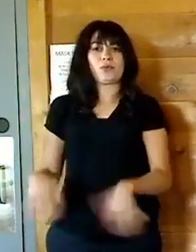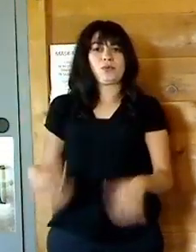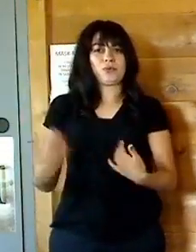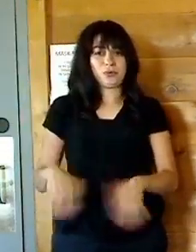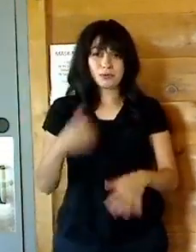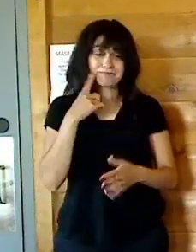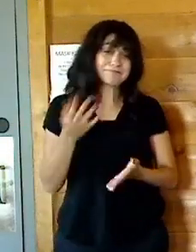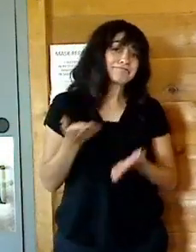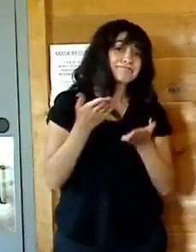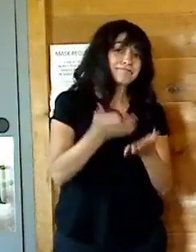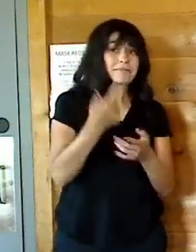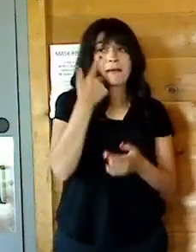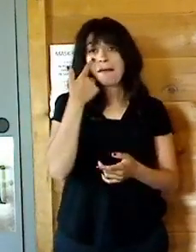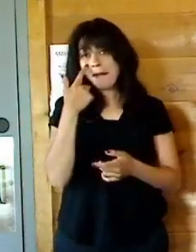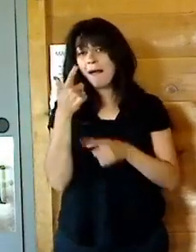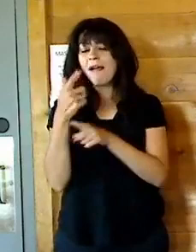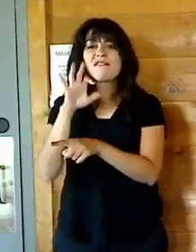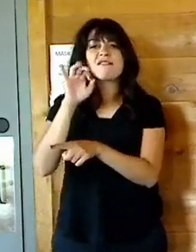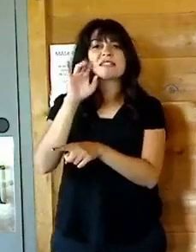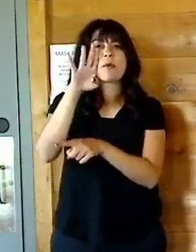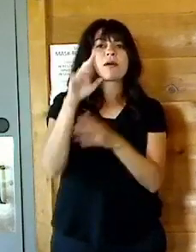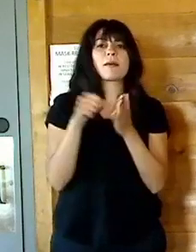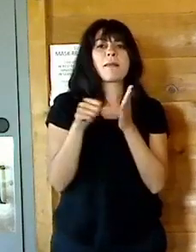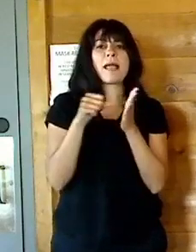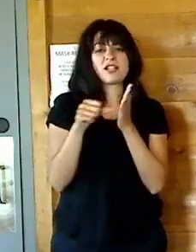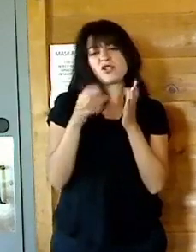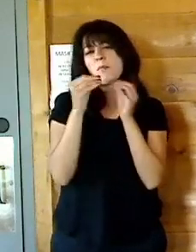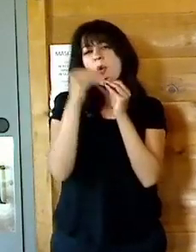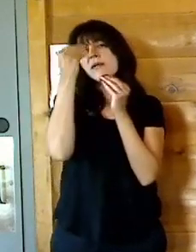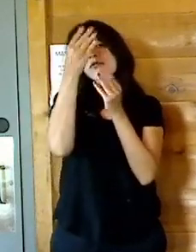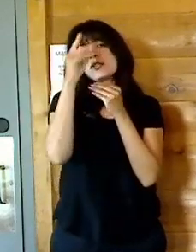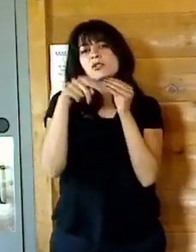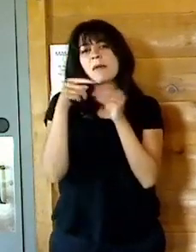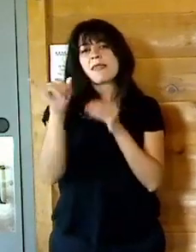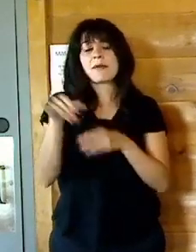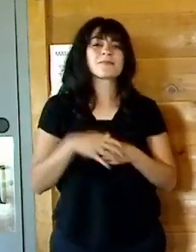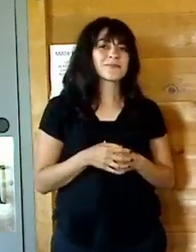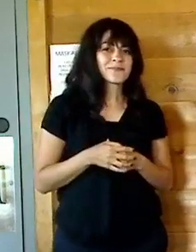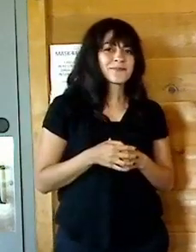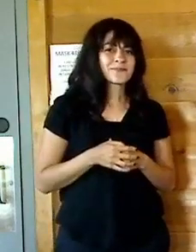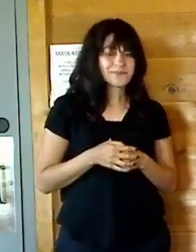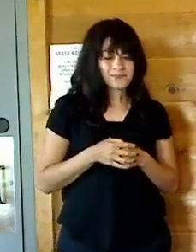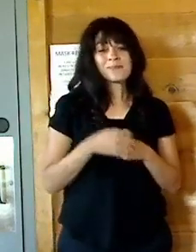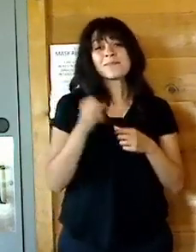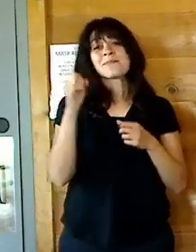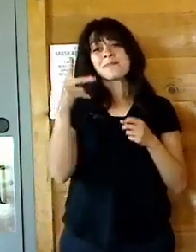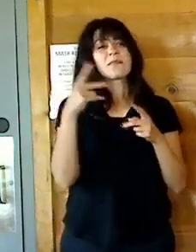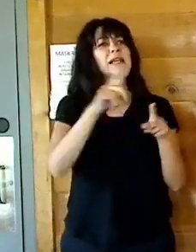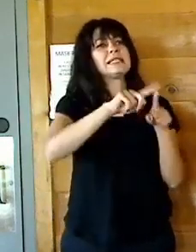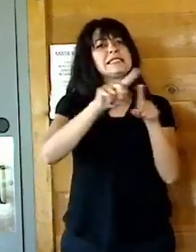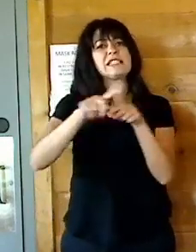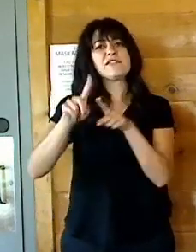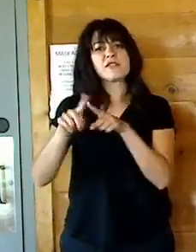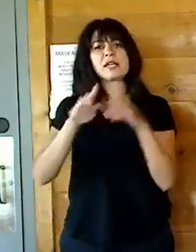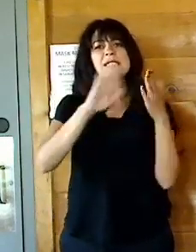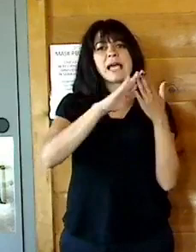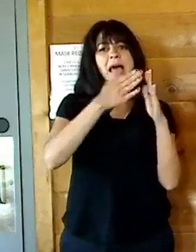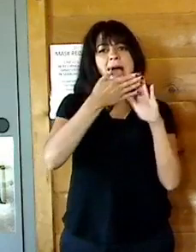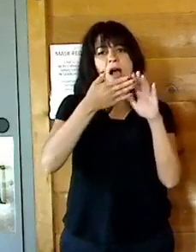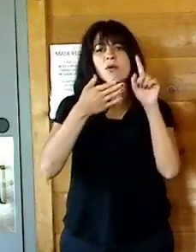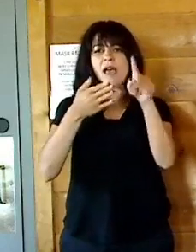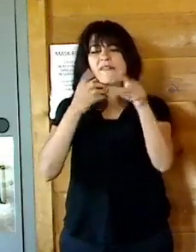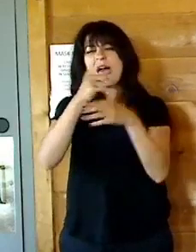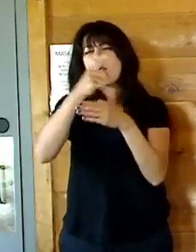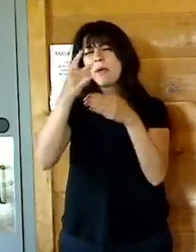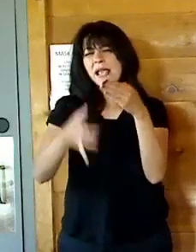highly recommend that you check out the Village's Facebook page. They have a lot more information there. Okay. And so, there are a number of towns who are hosting fireworks the weekend of the